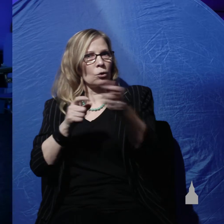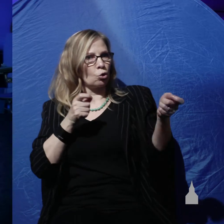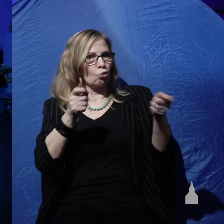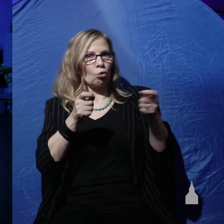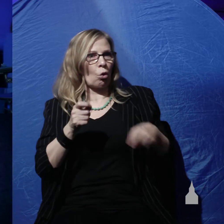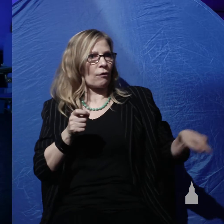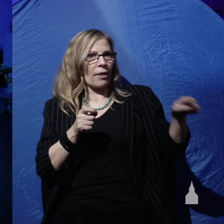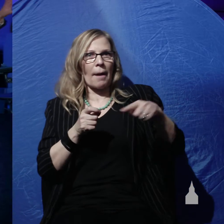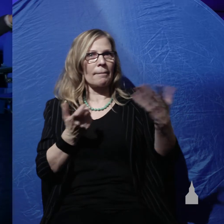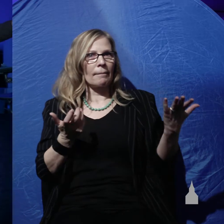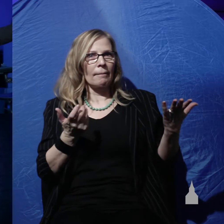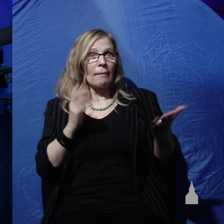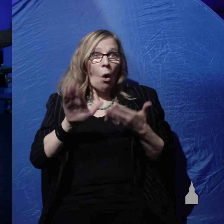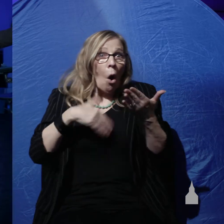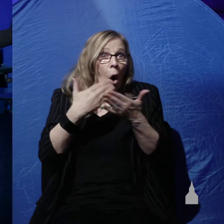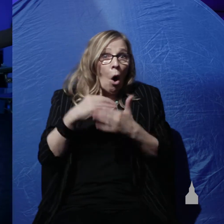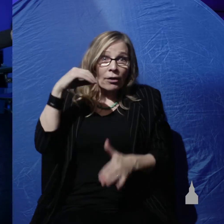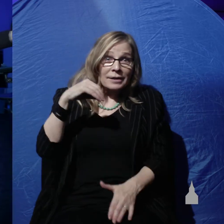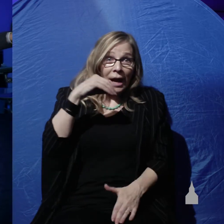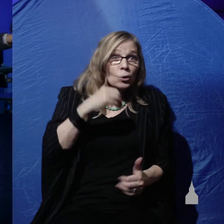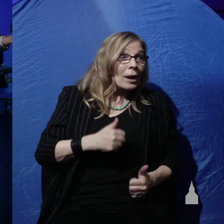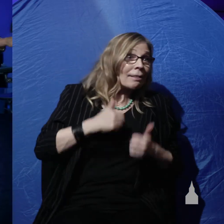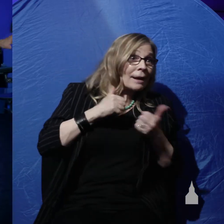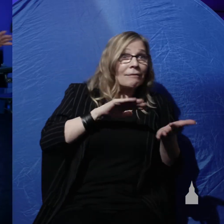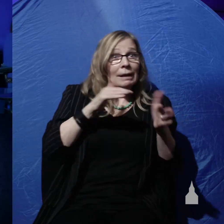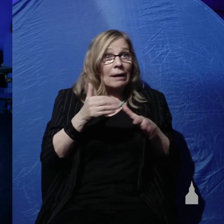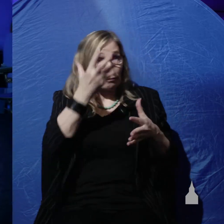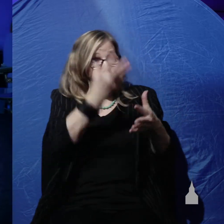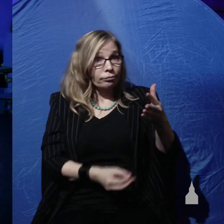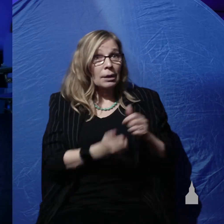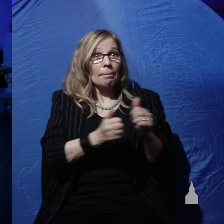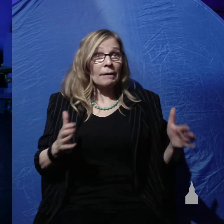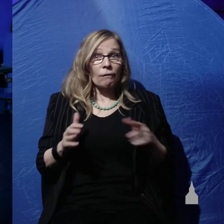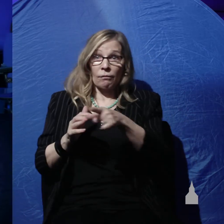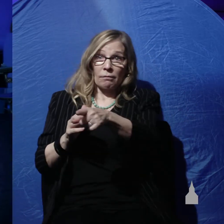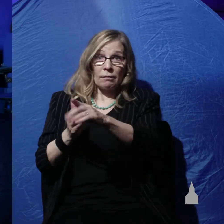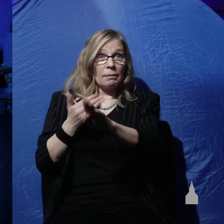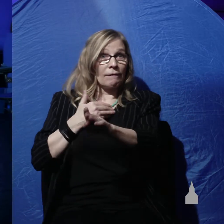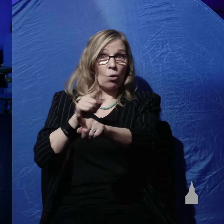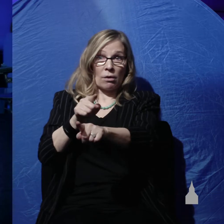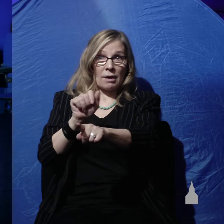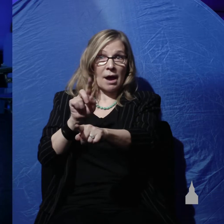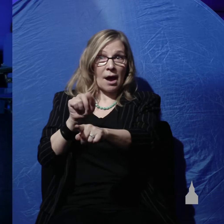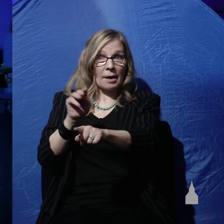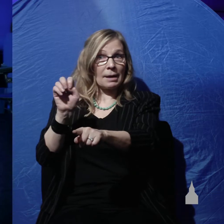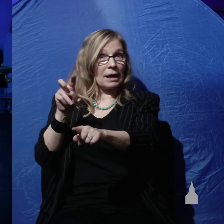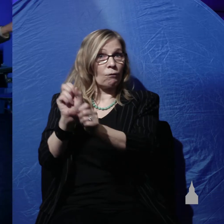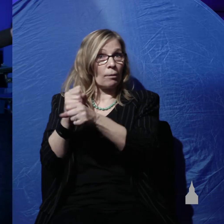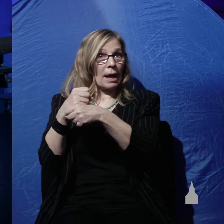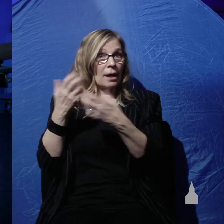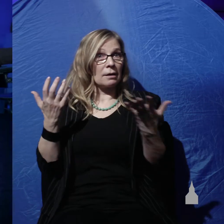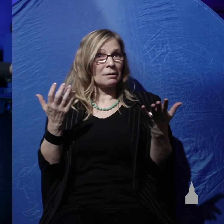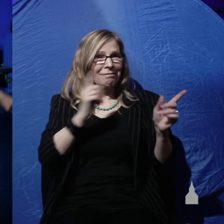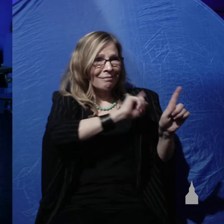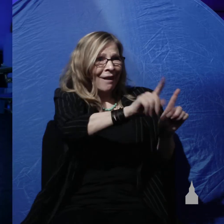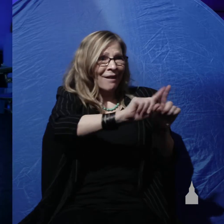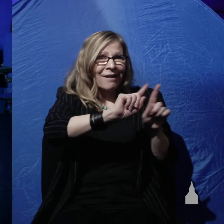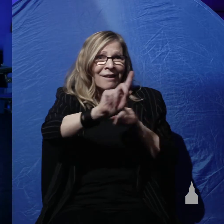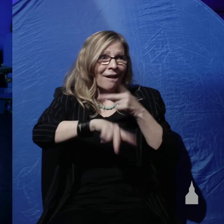All the dinosaurs lived and died and went extinct before Adam and Eve were made. All kinds of creatures lived and